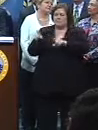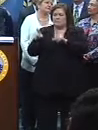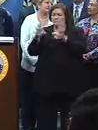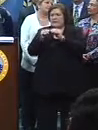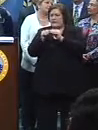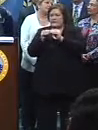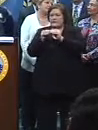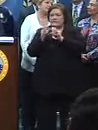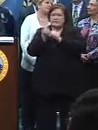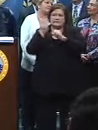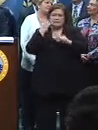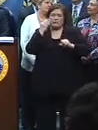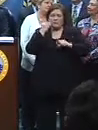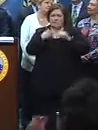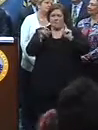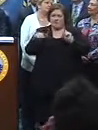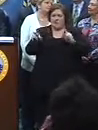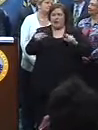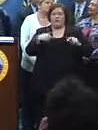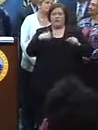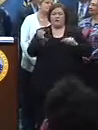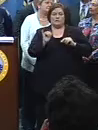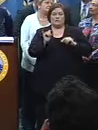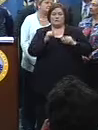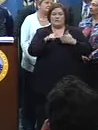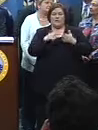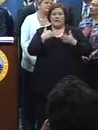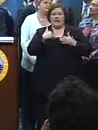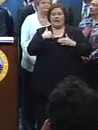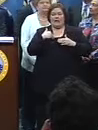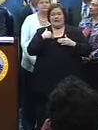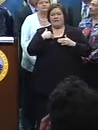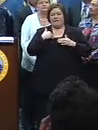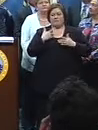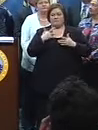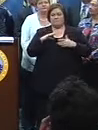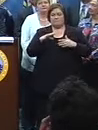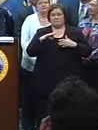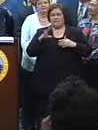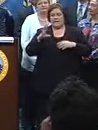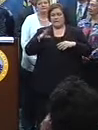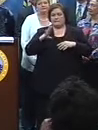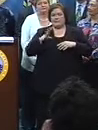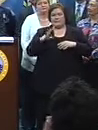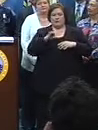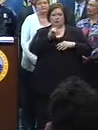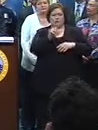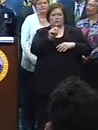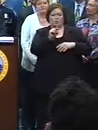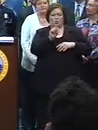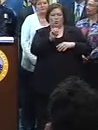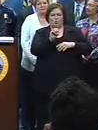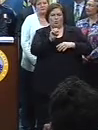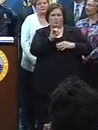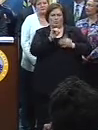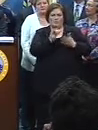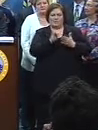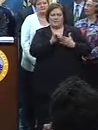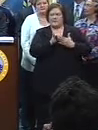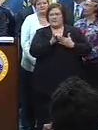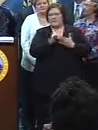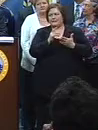On top of that, I've created something called the Hospitality Zone. It's just a geographic